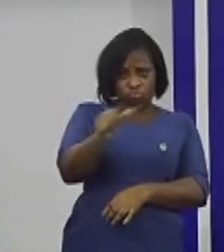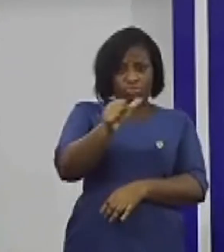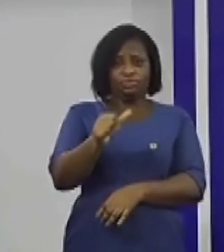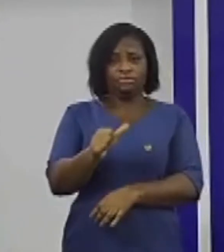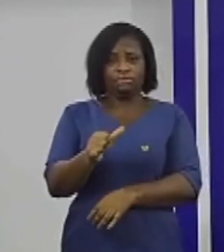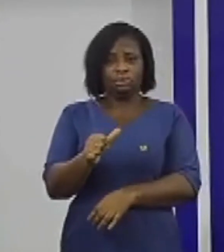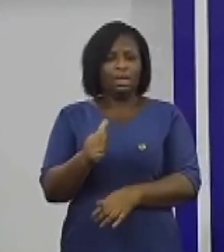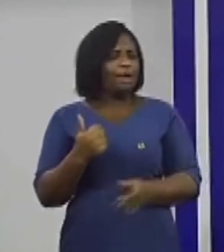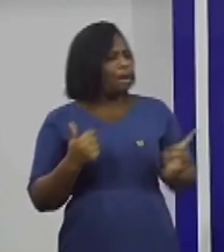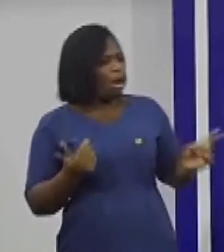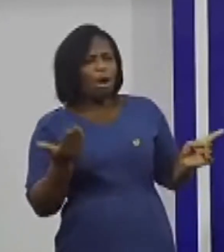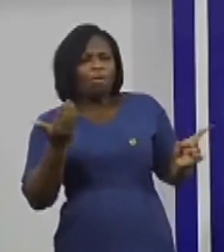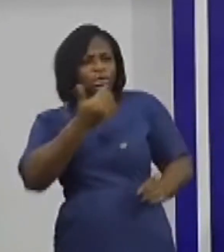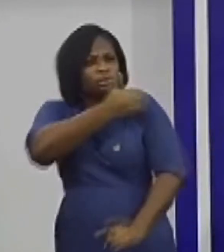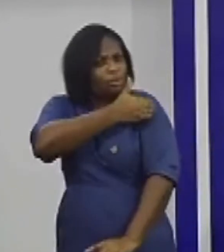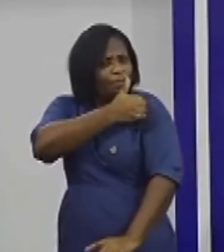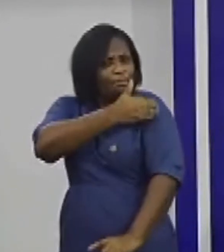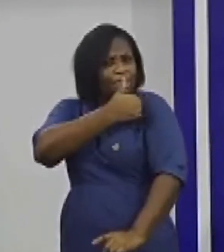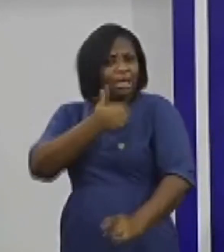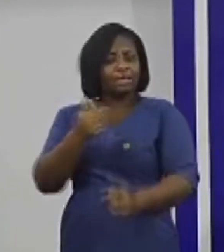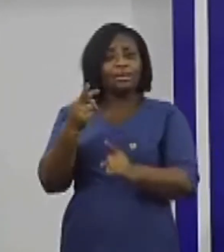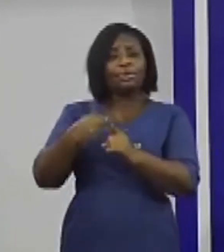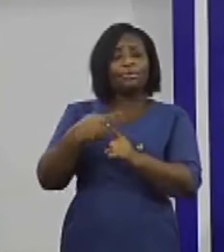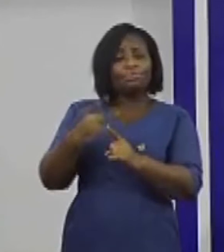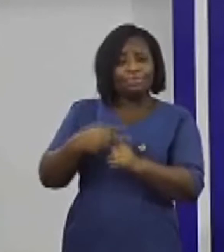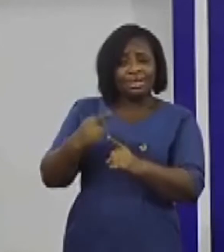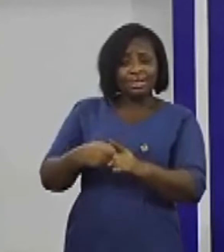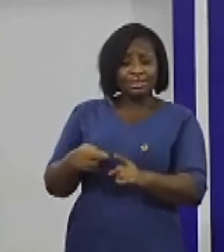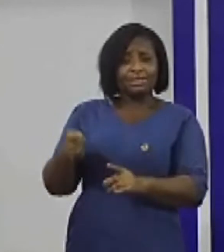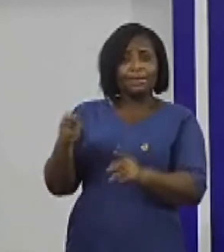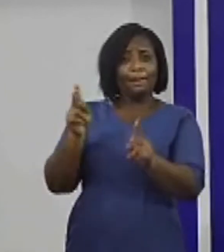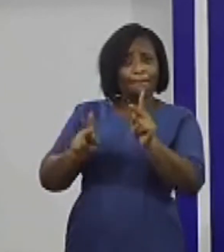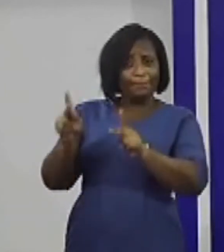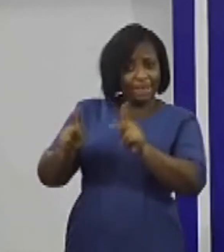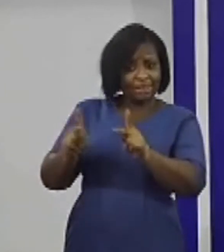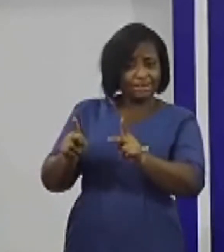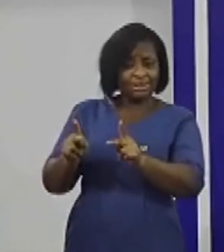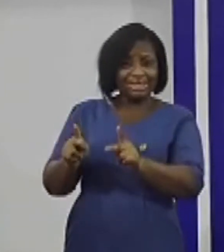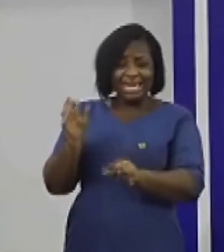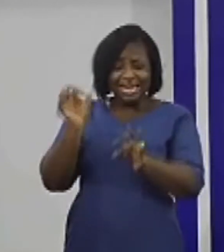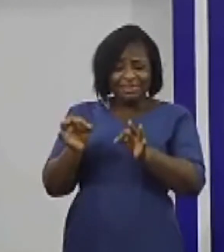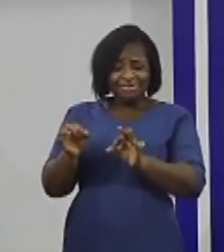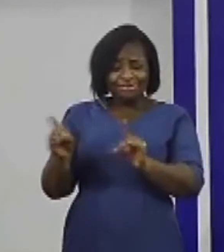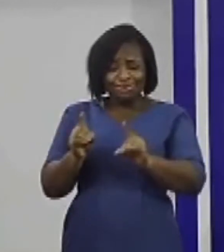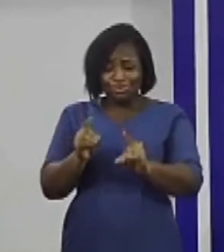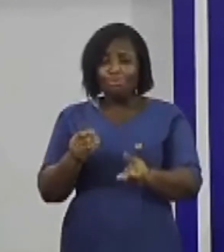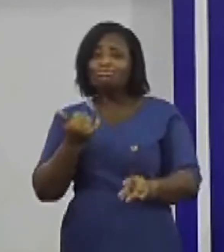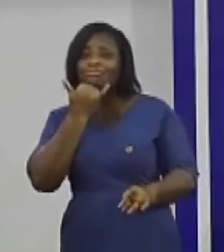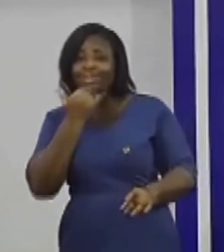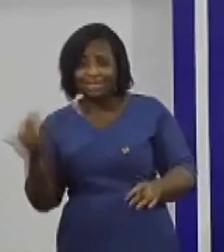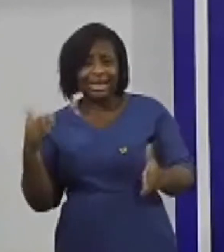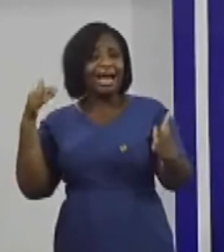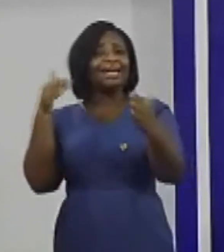May I also remind you that a landlord may face criminal prosecution if he does any of the following to the tenant.